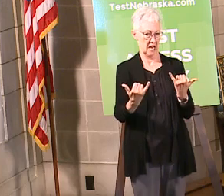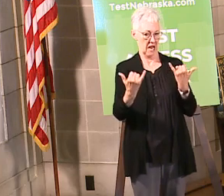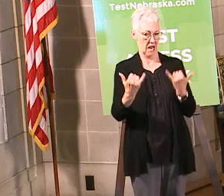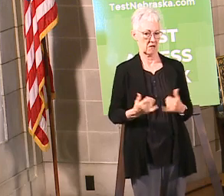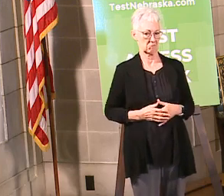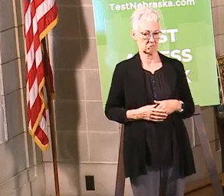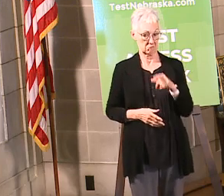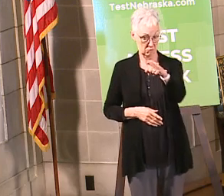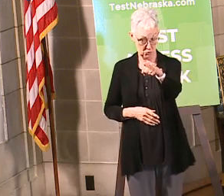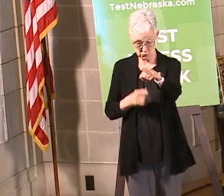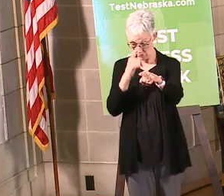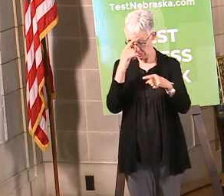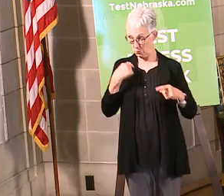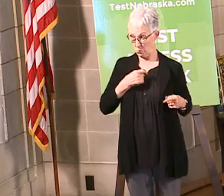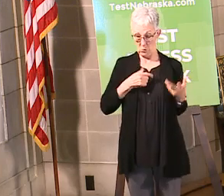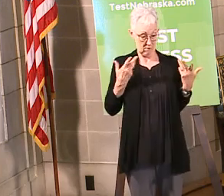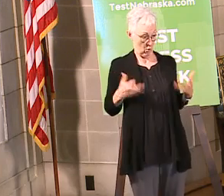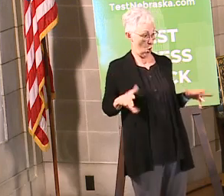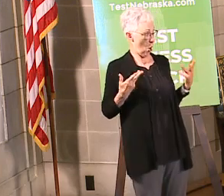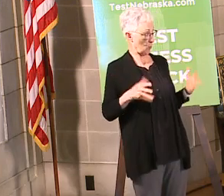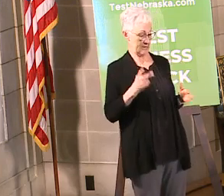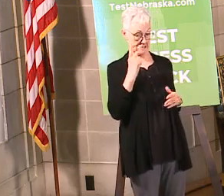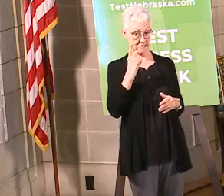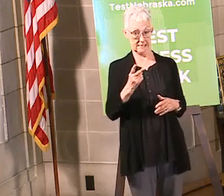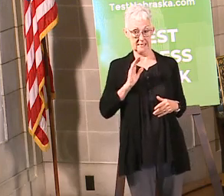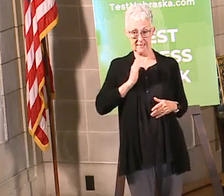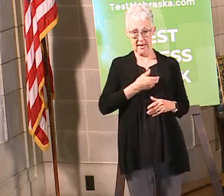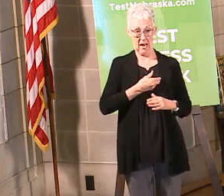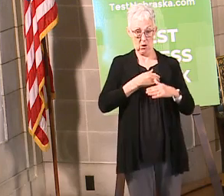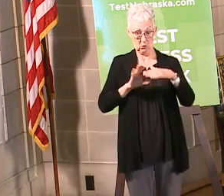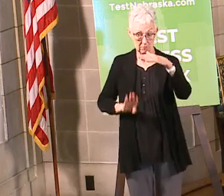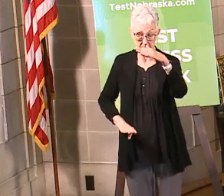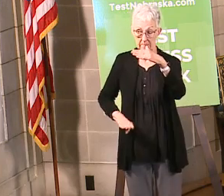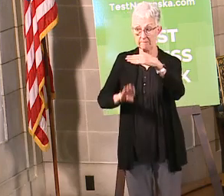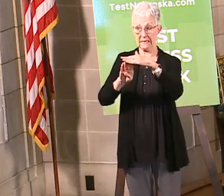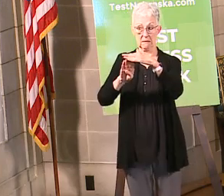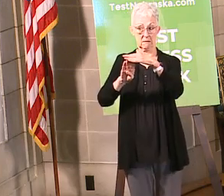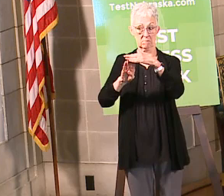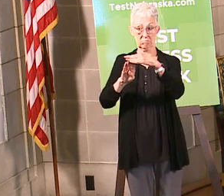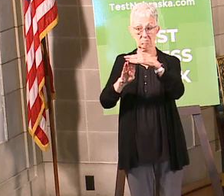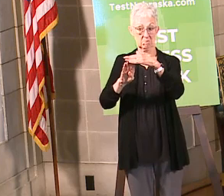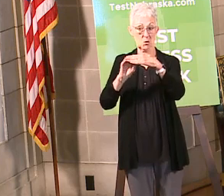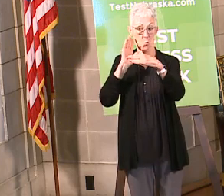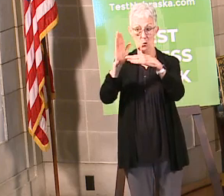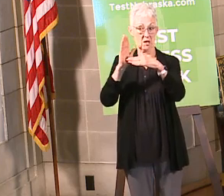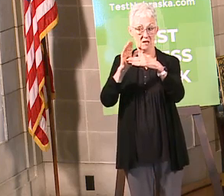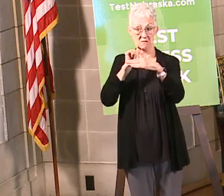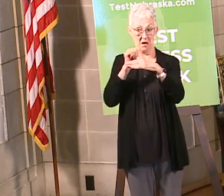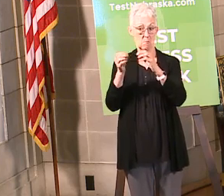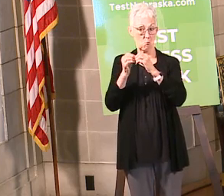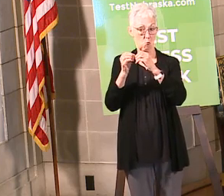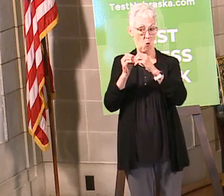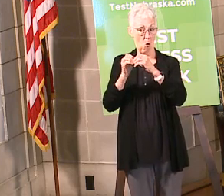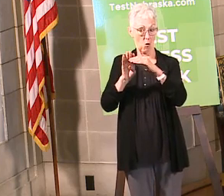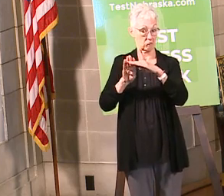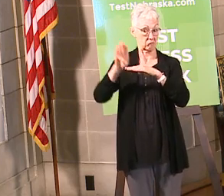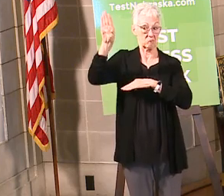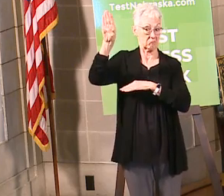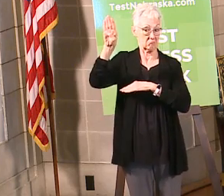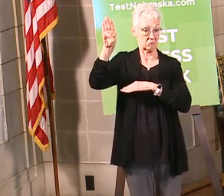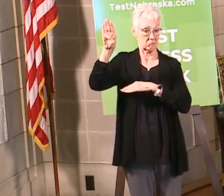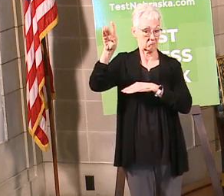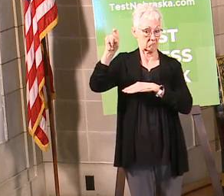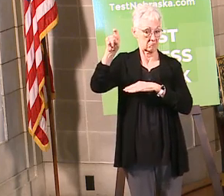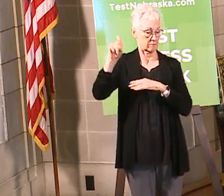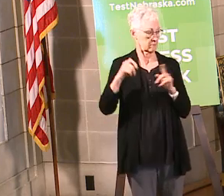and it's passed now? So the question is, have we seen our peak and it's passed now? I don't want to say